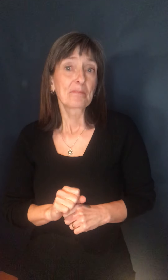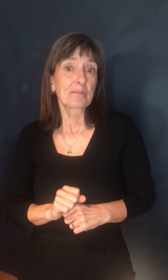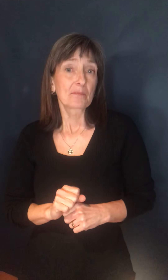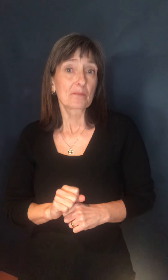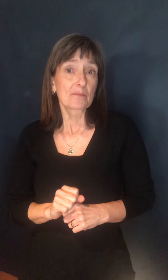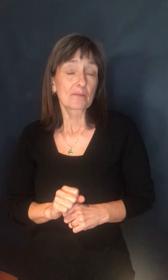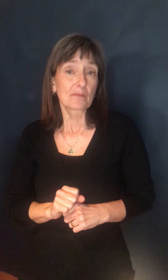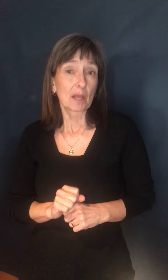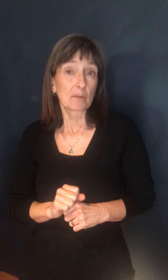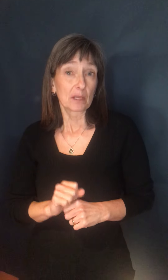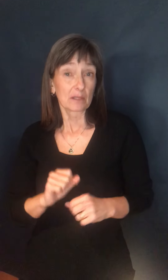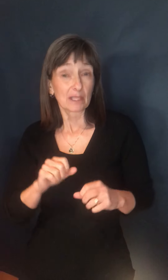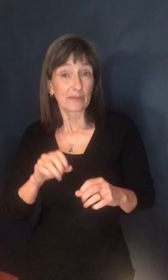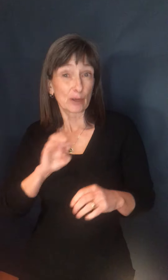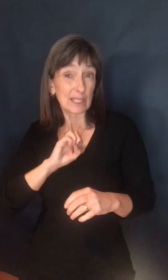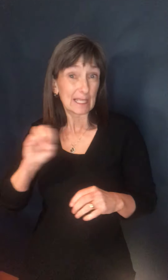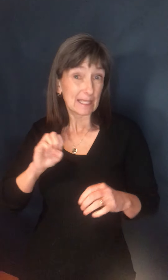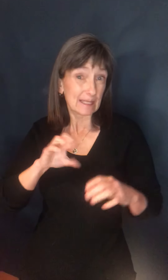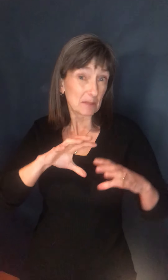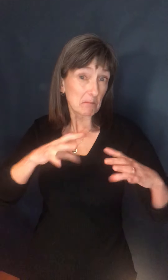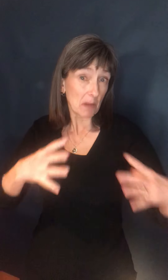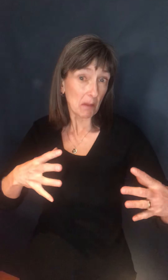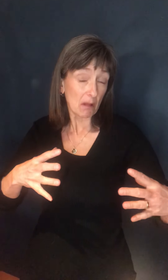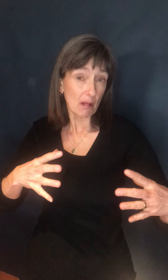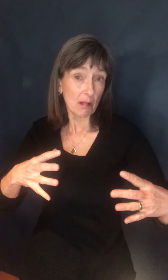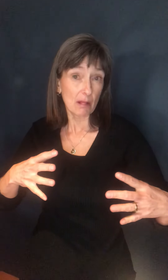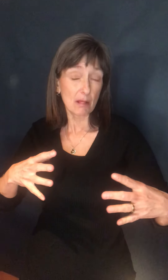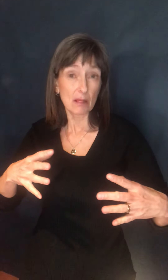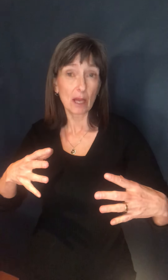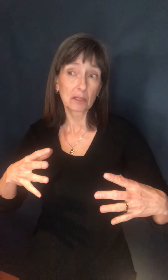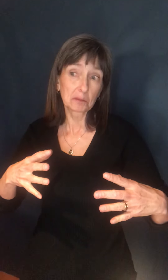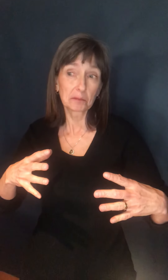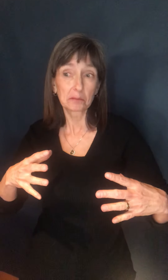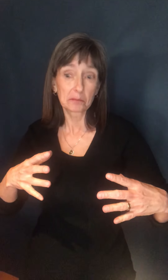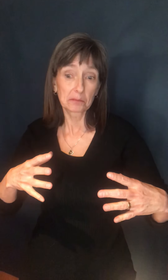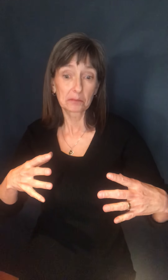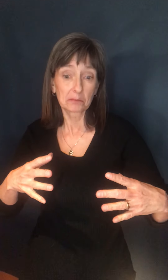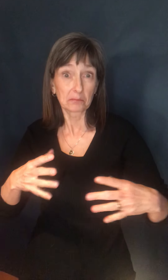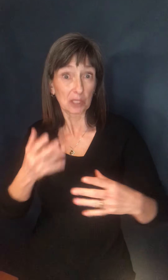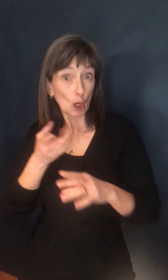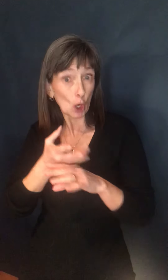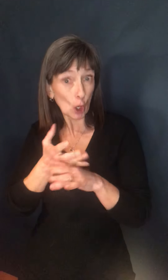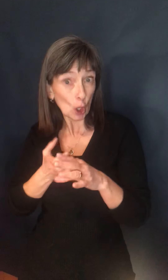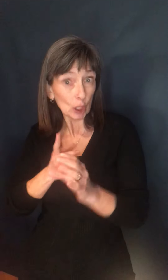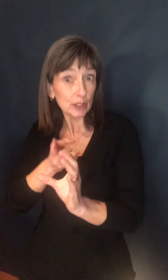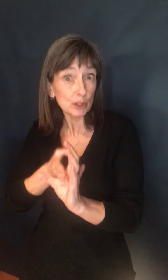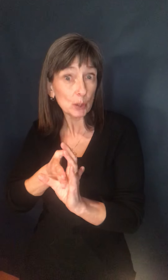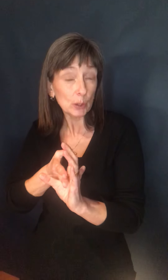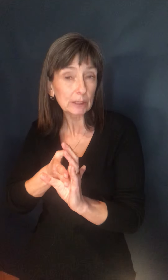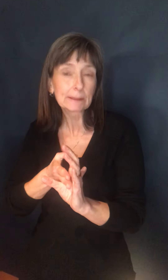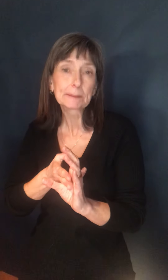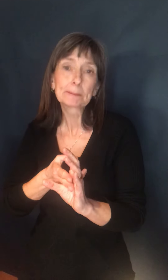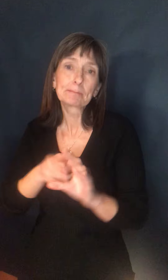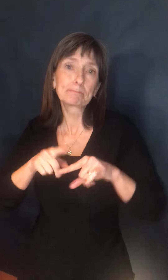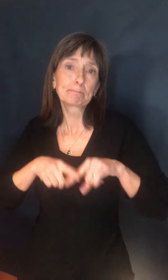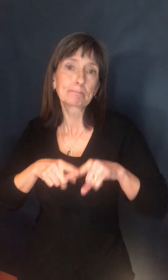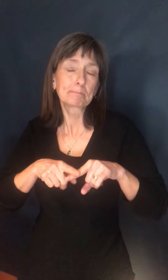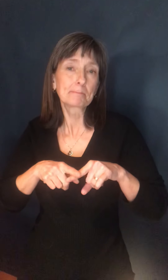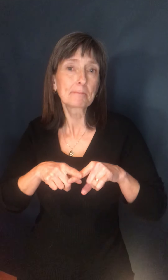of joining the rest of the Atlantic bubble will depend on alignment of the, earlier will depend on alignment of the Atlantic premiers and the chief medical officers of health.